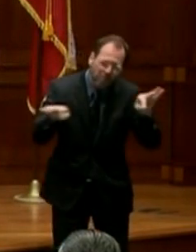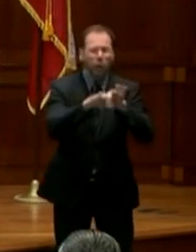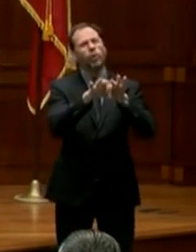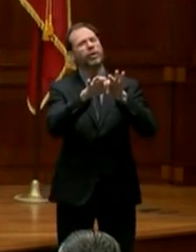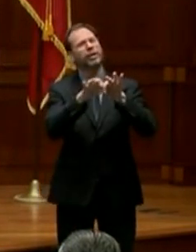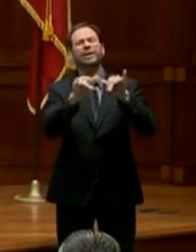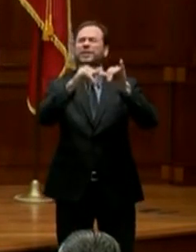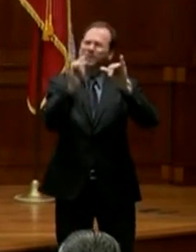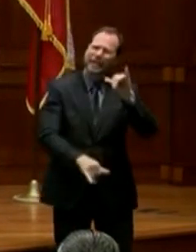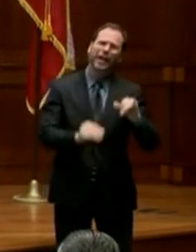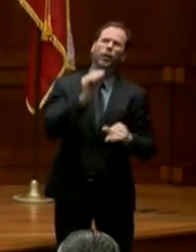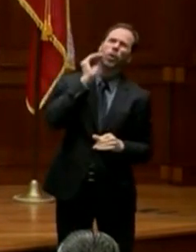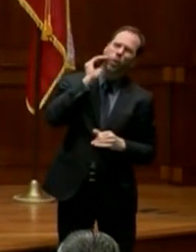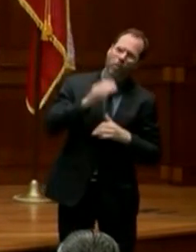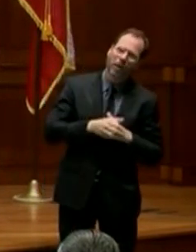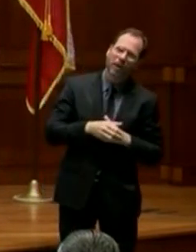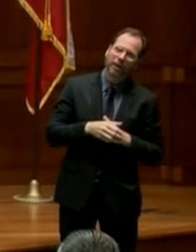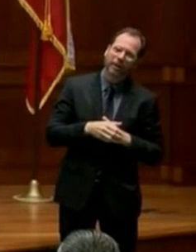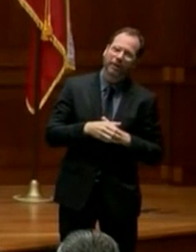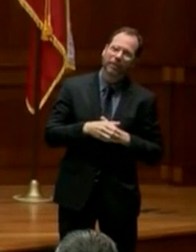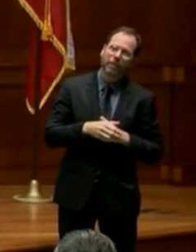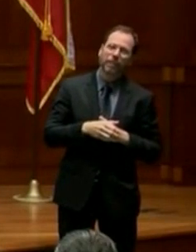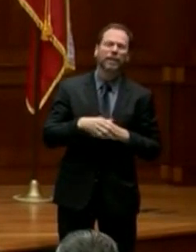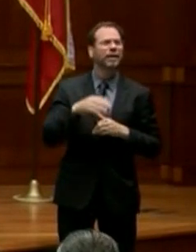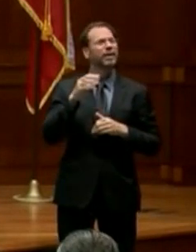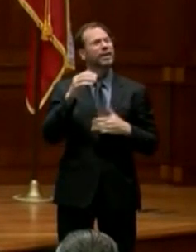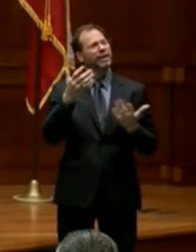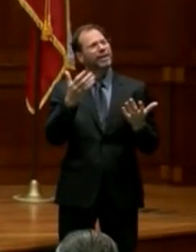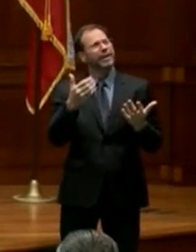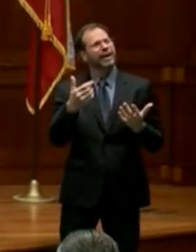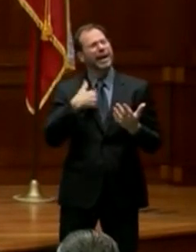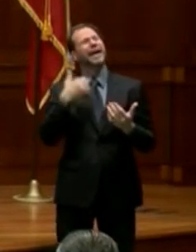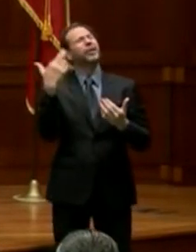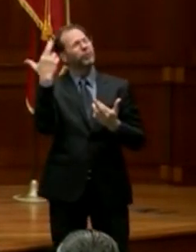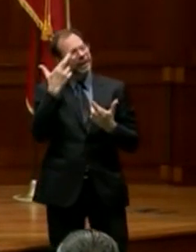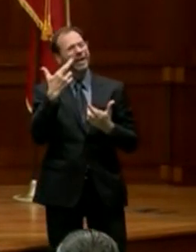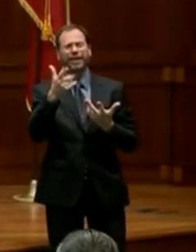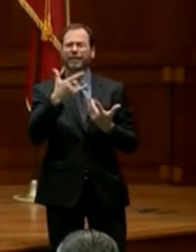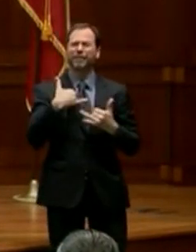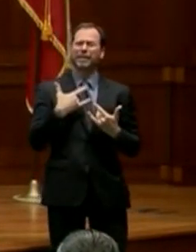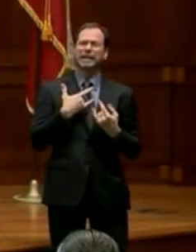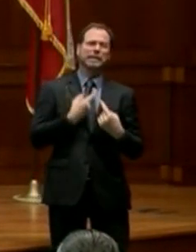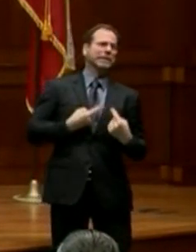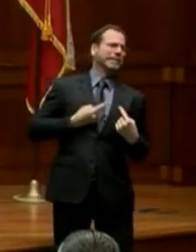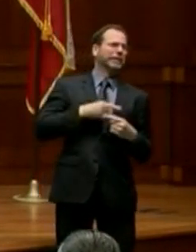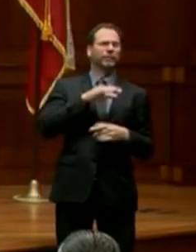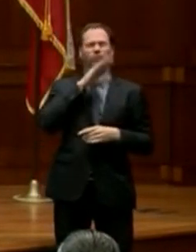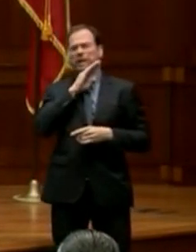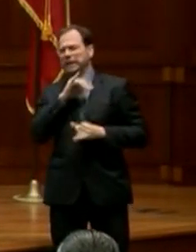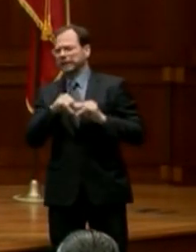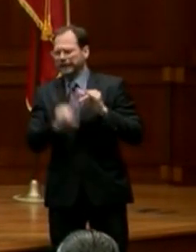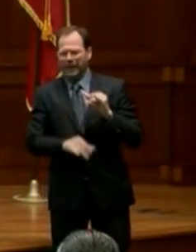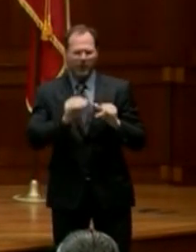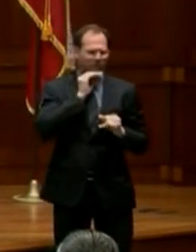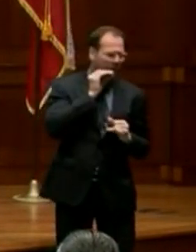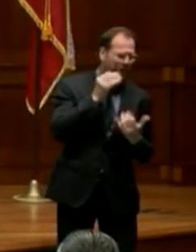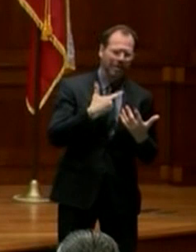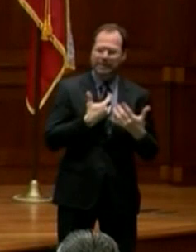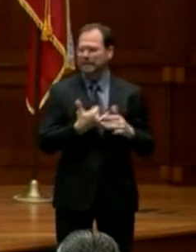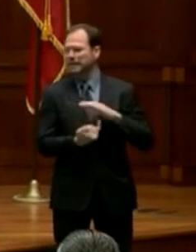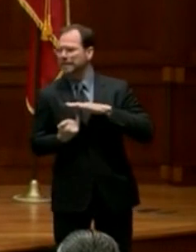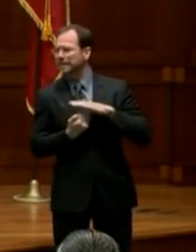stay at home. It will be frustrating, I realize. I know this is something that no one really